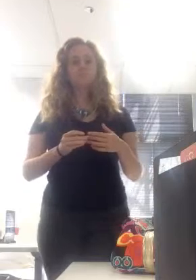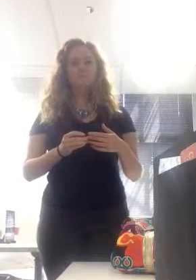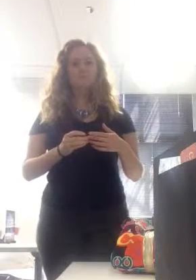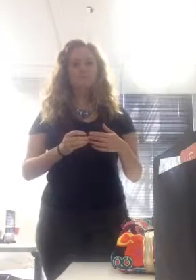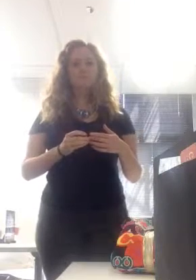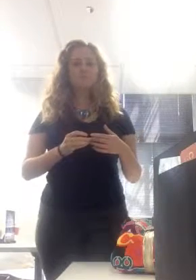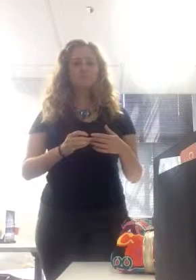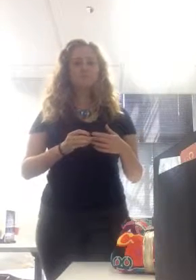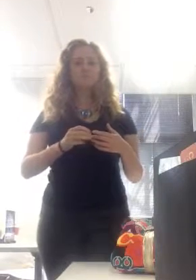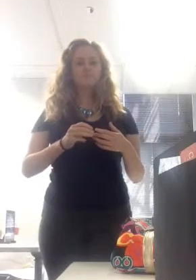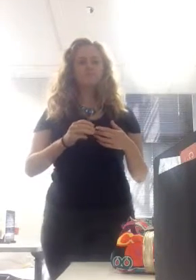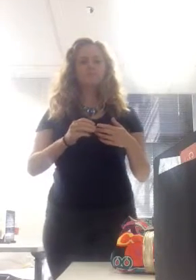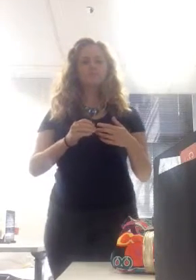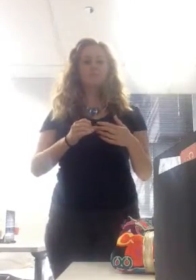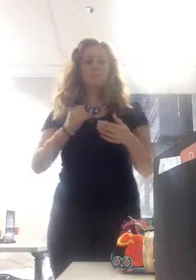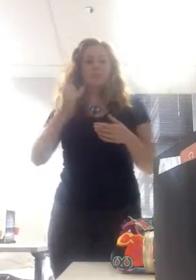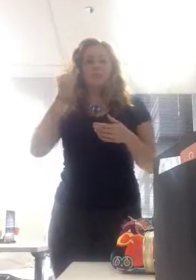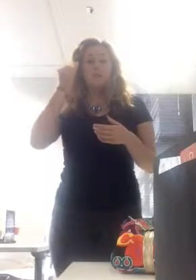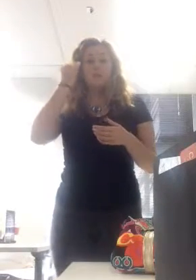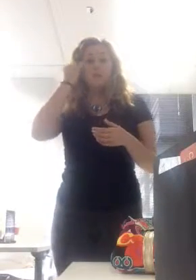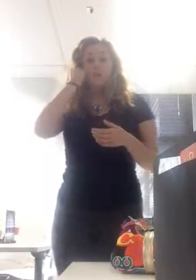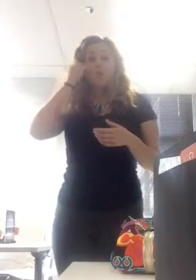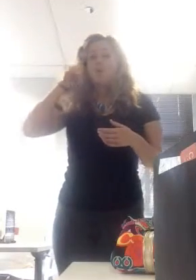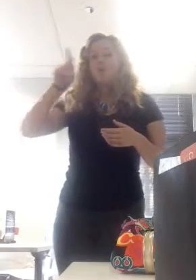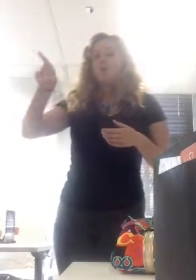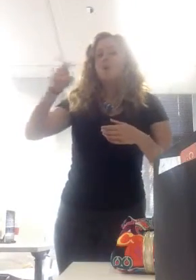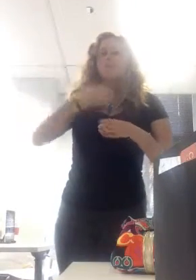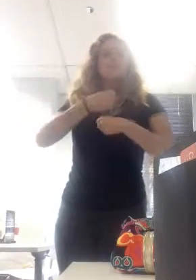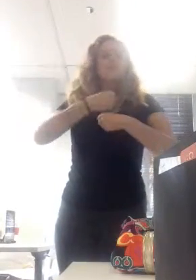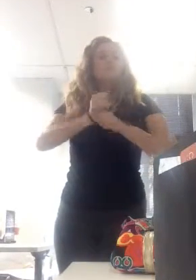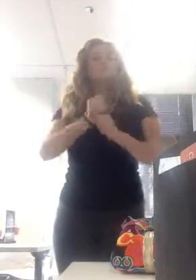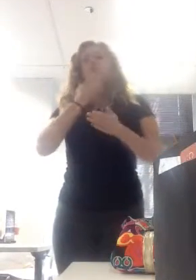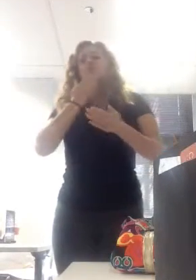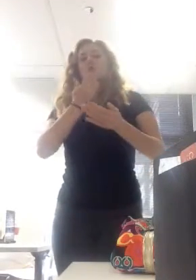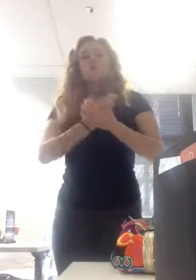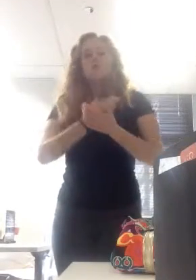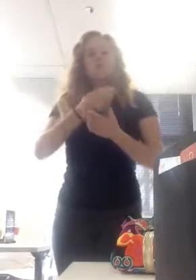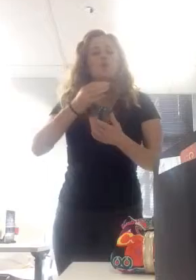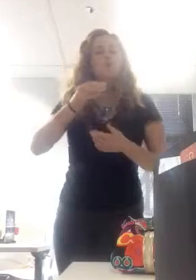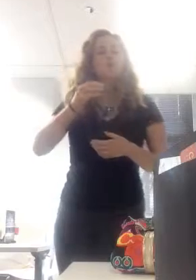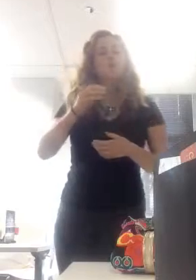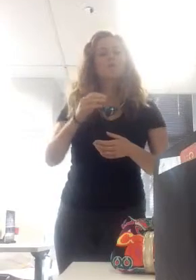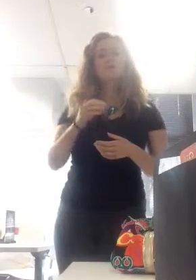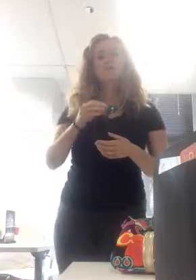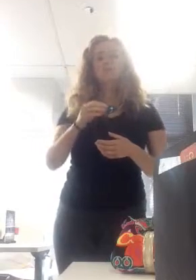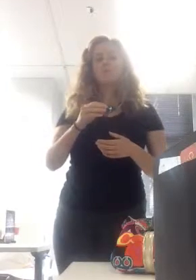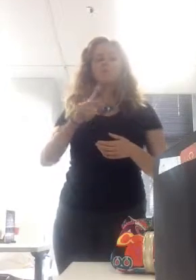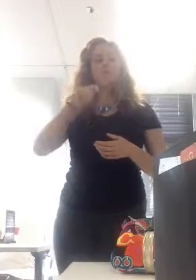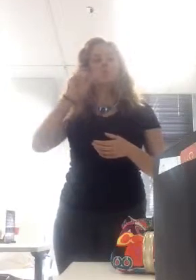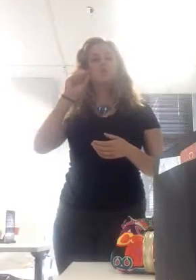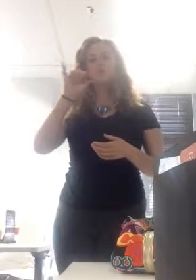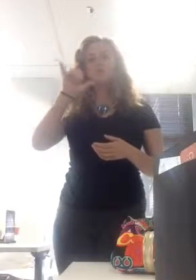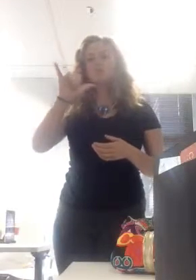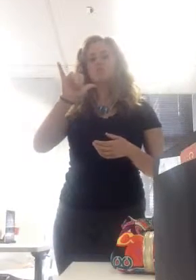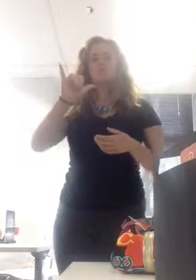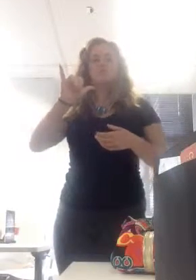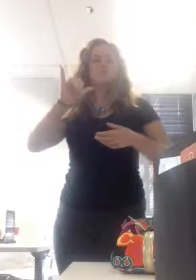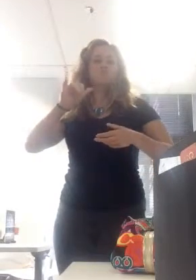your product. If you make a good product, you're going make tons and tons of money. If you make a product that blows up in these spaces or a crappy product, you're going to make